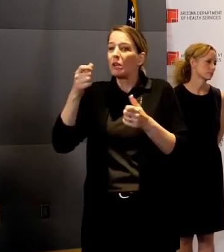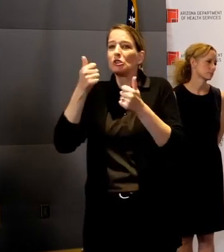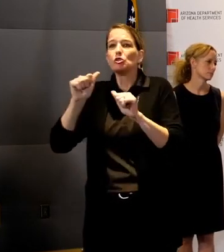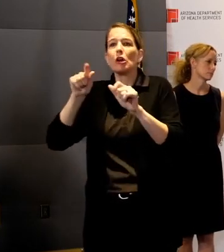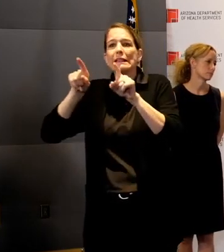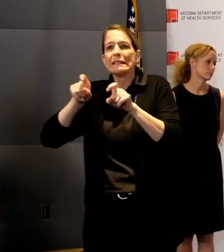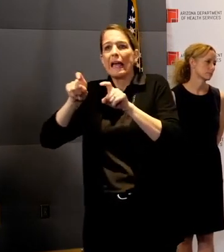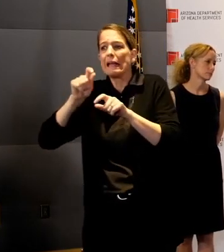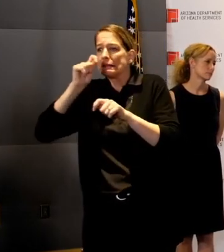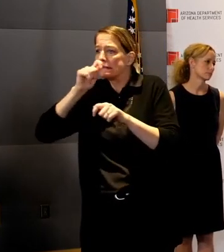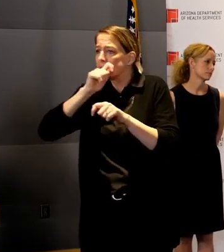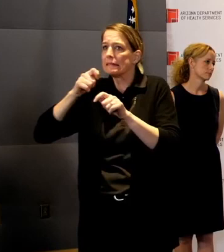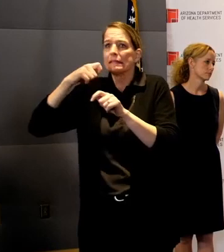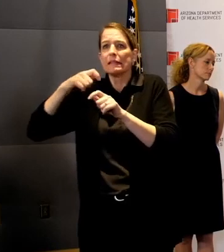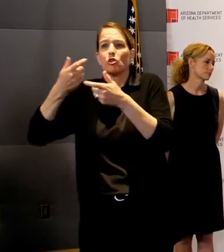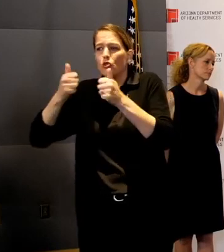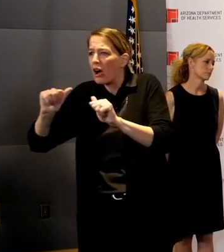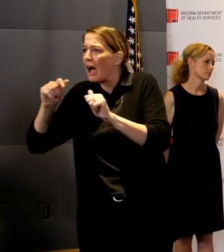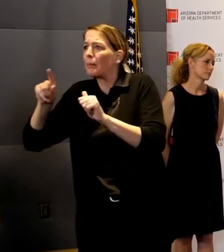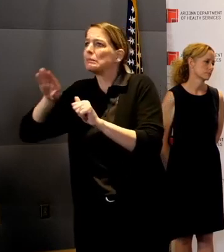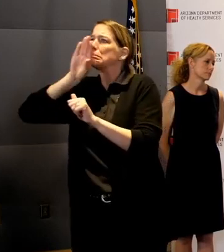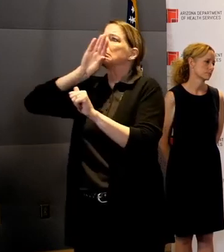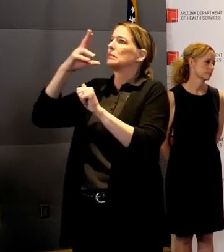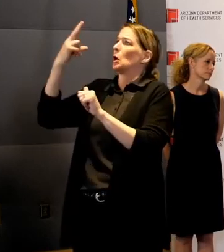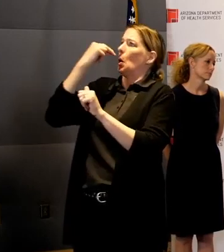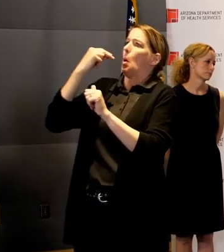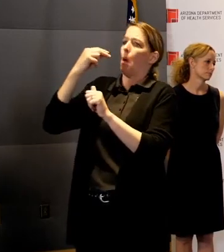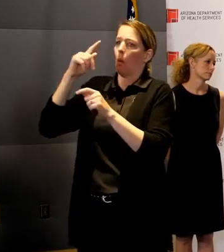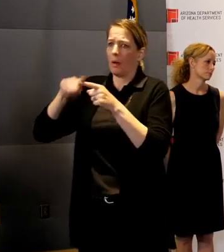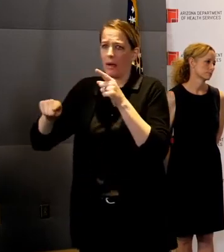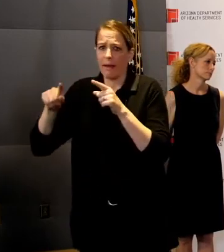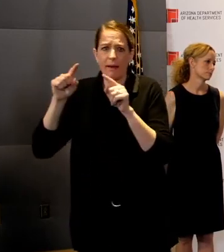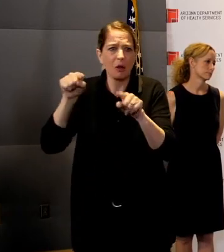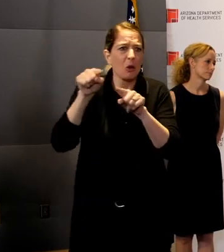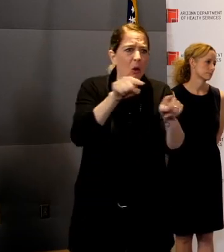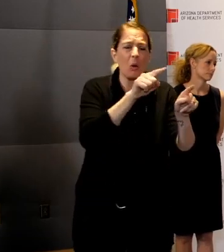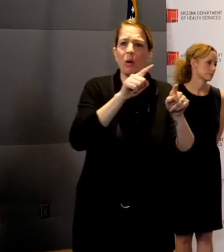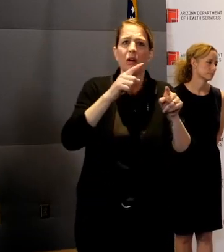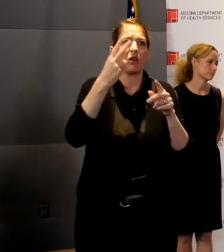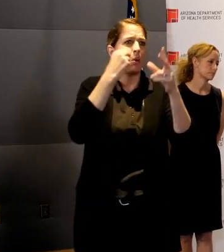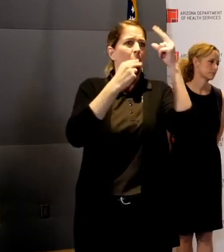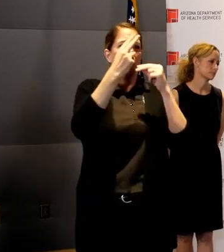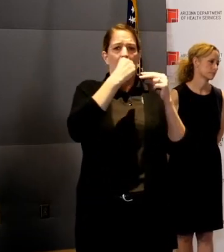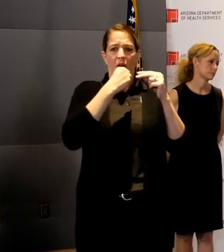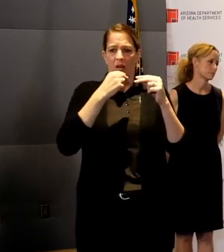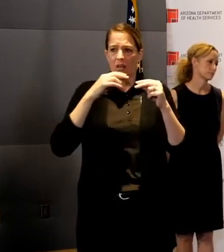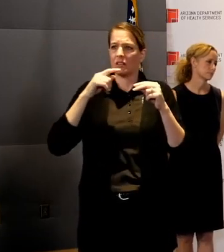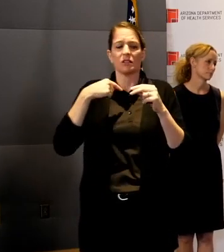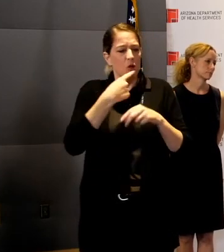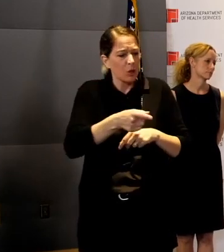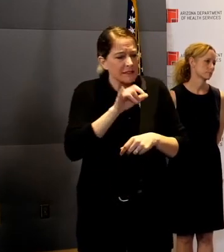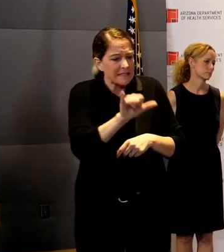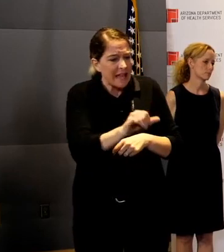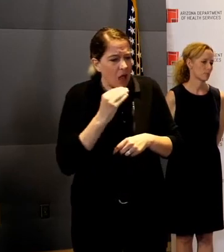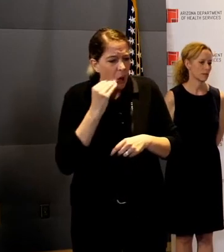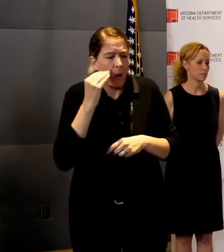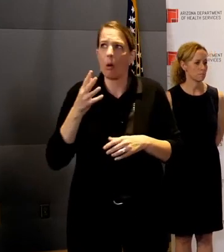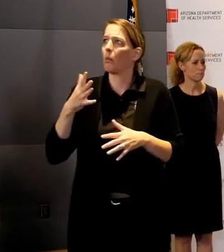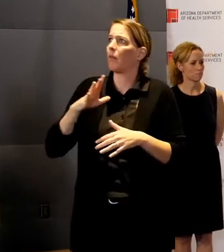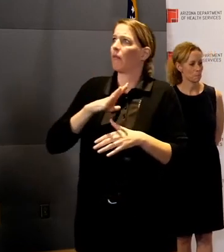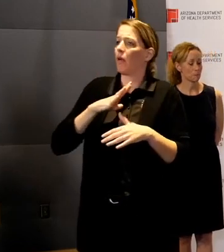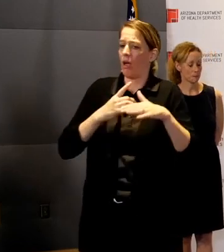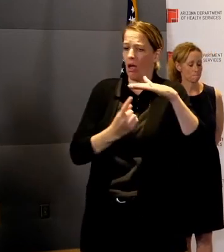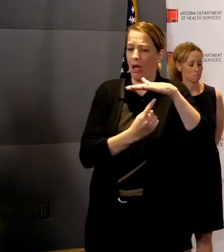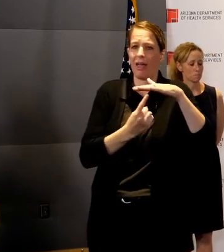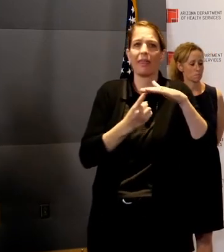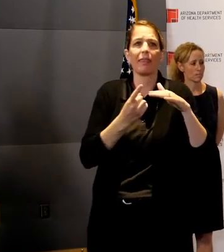are we in a situation where a man would die just a few days after being rejected for a test at urgent care? Well, I'm going to let